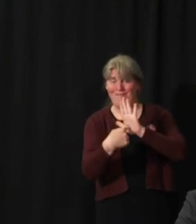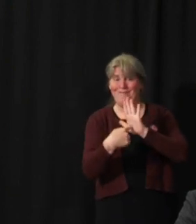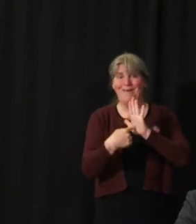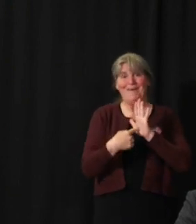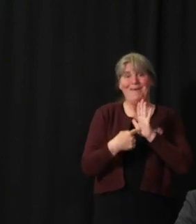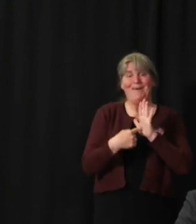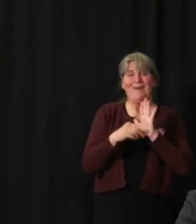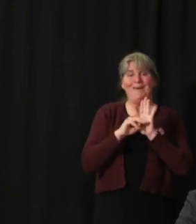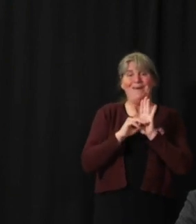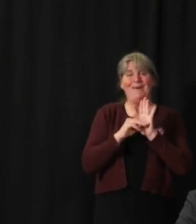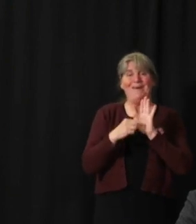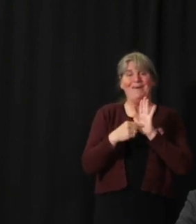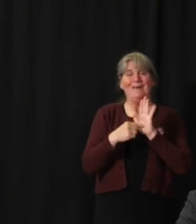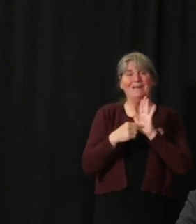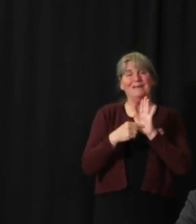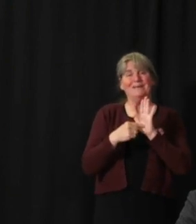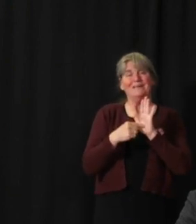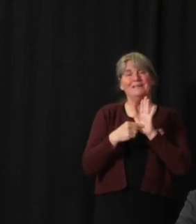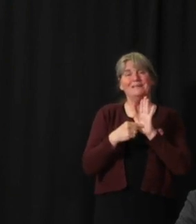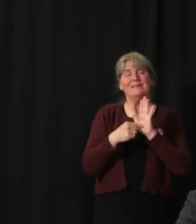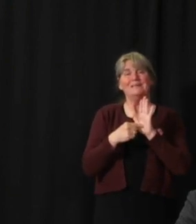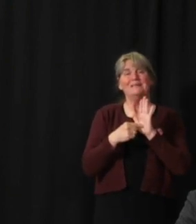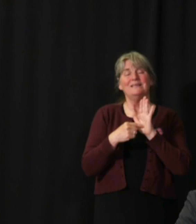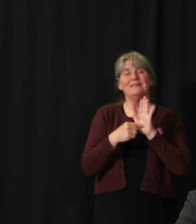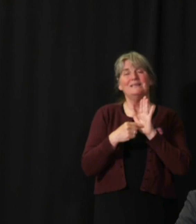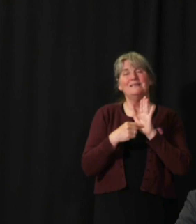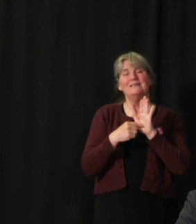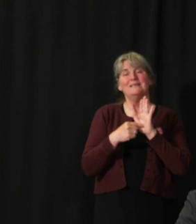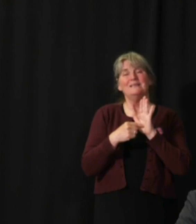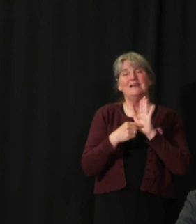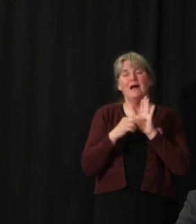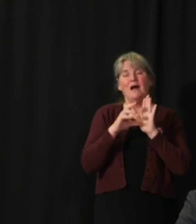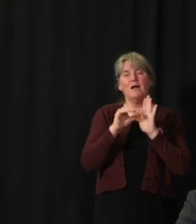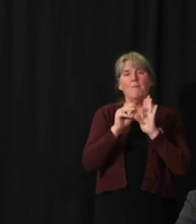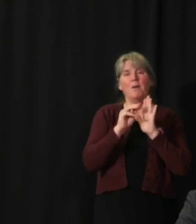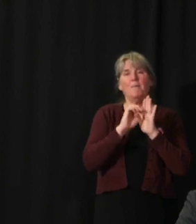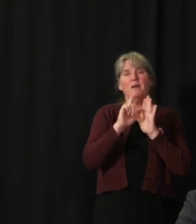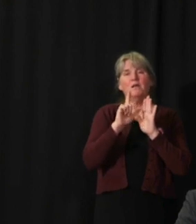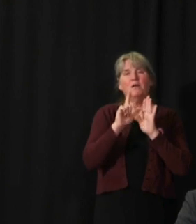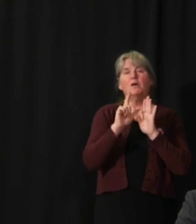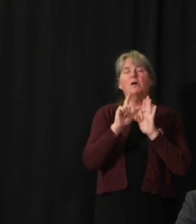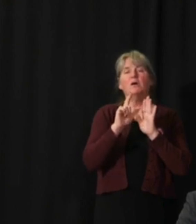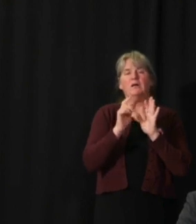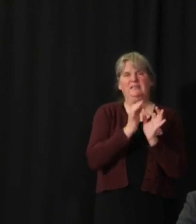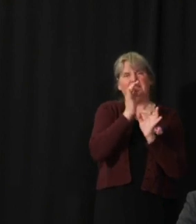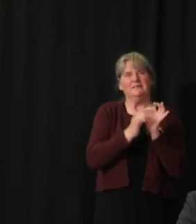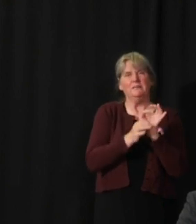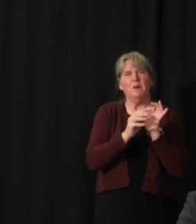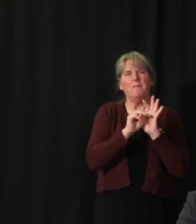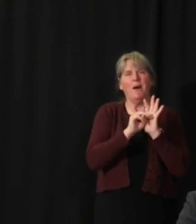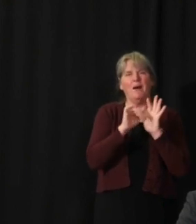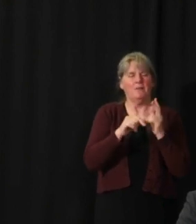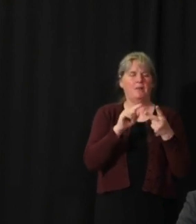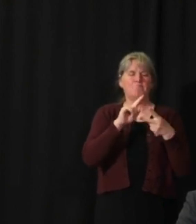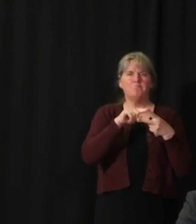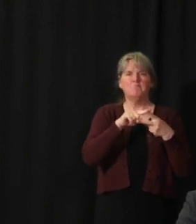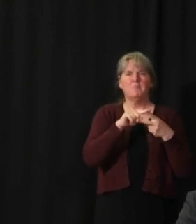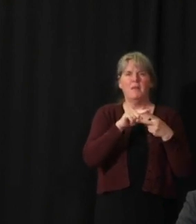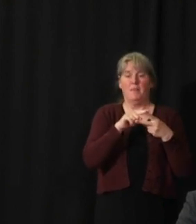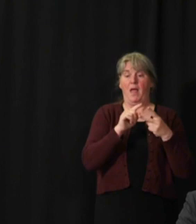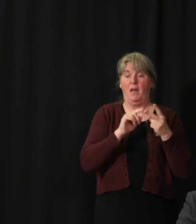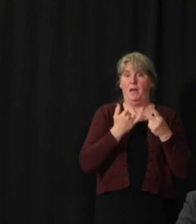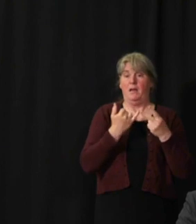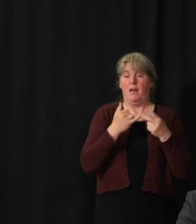moment, the models that I've been talking about, the compartmental model or the more simple model is one that is now developed